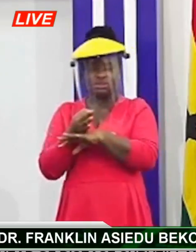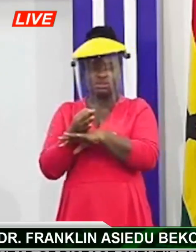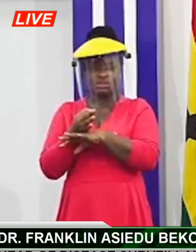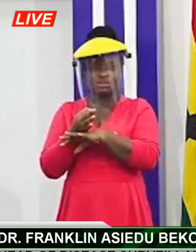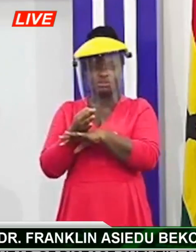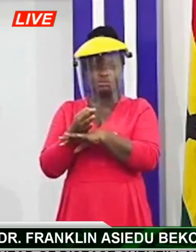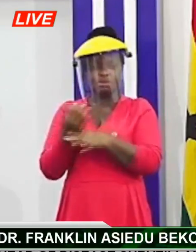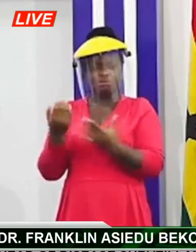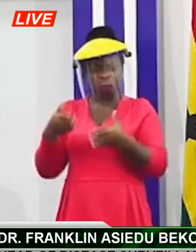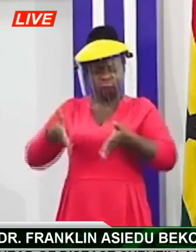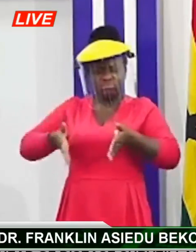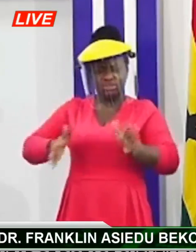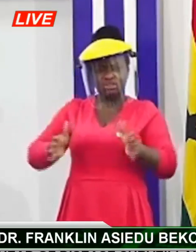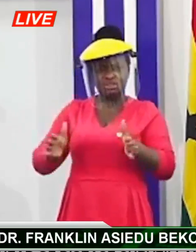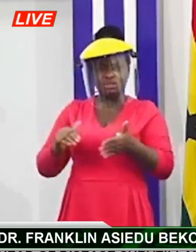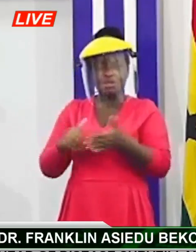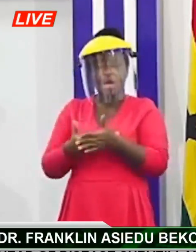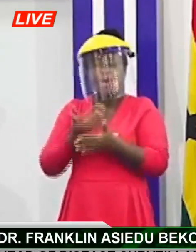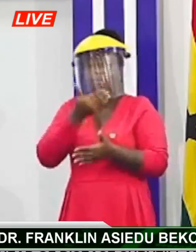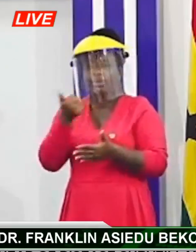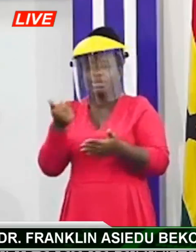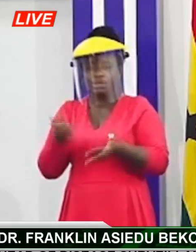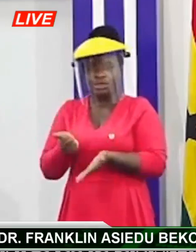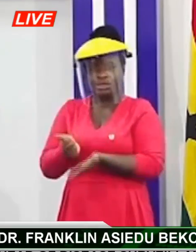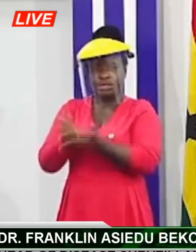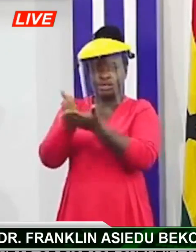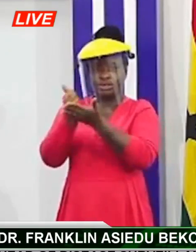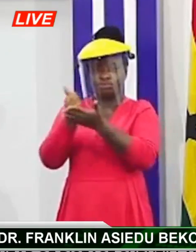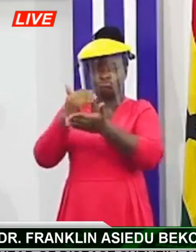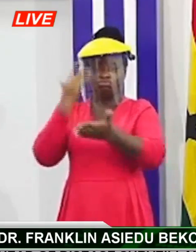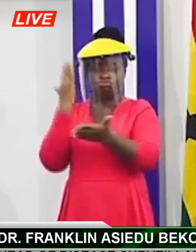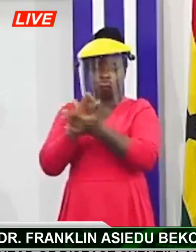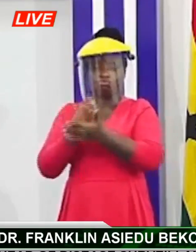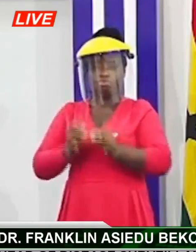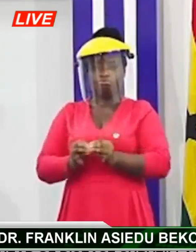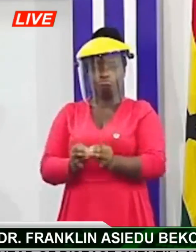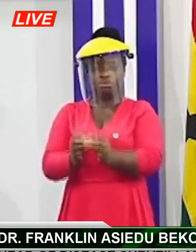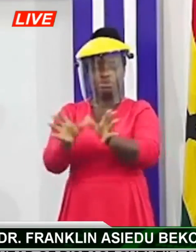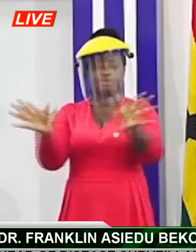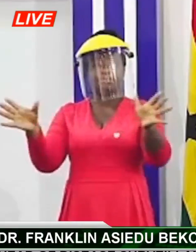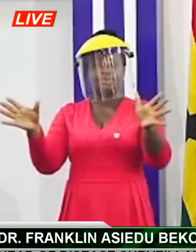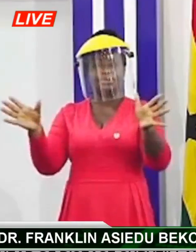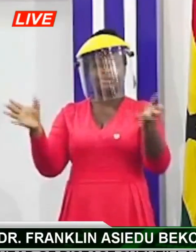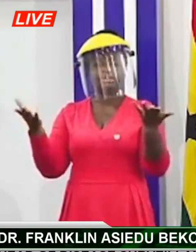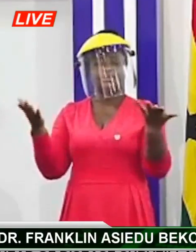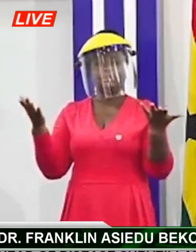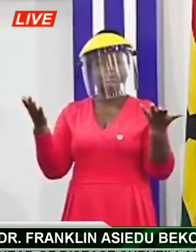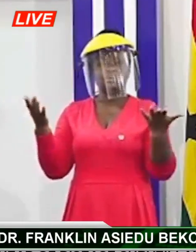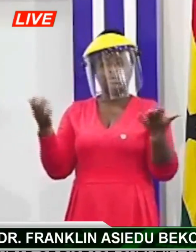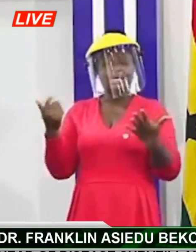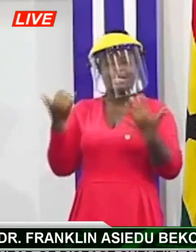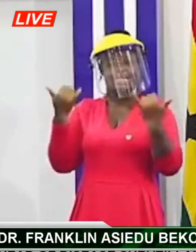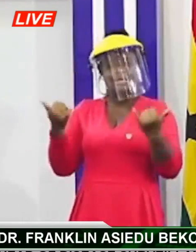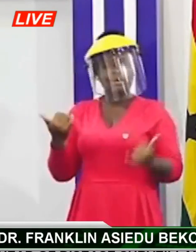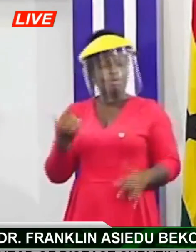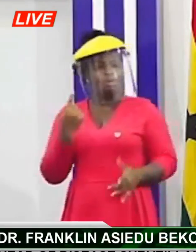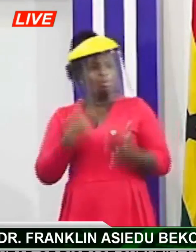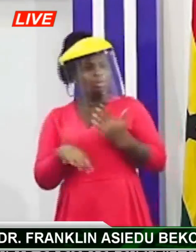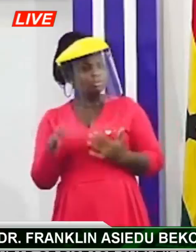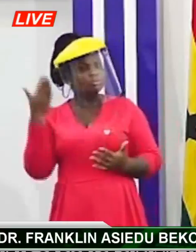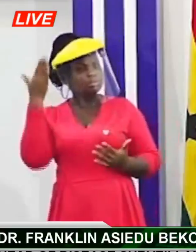assess measures put in place to avoid spread and then what is very obvious is that